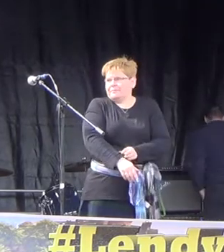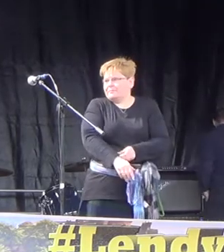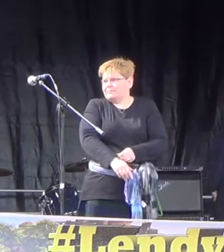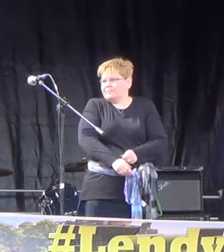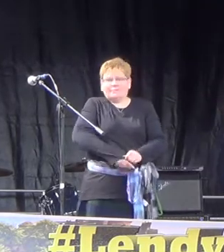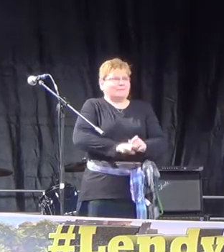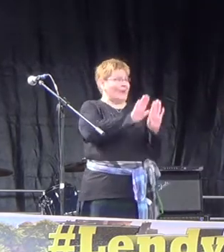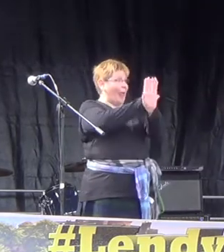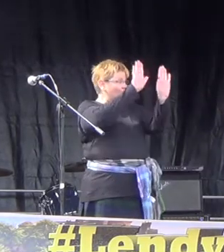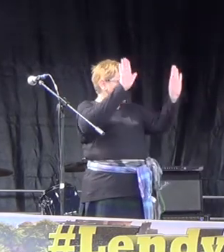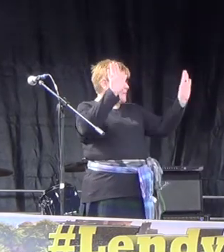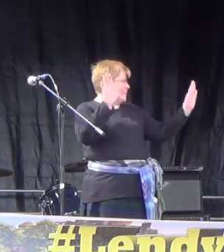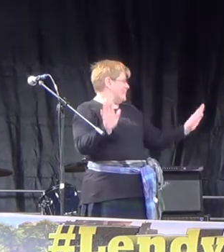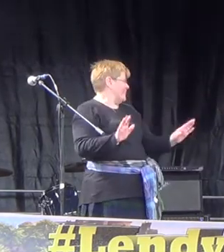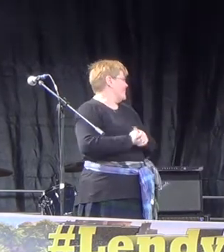Hello!